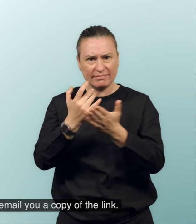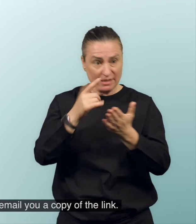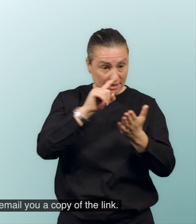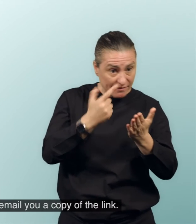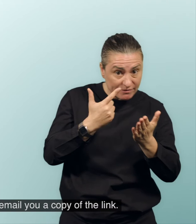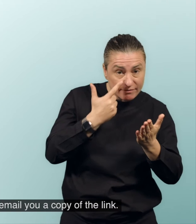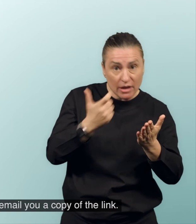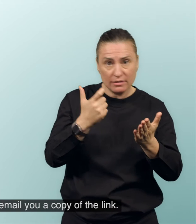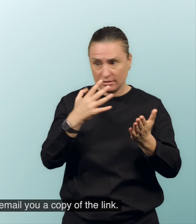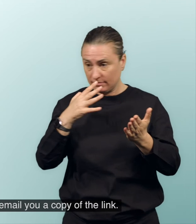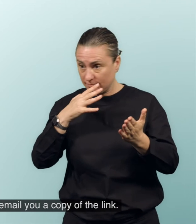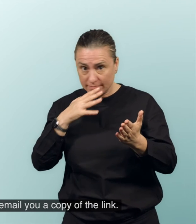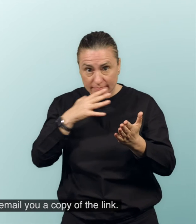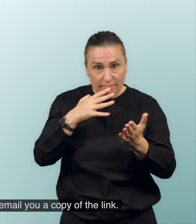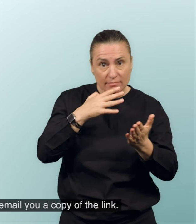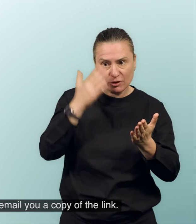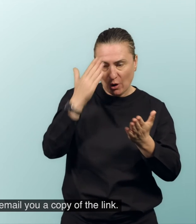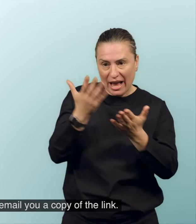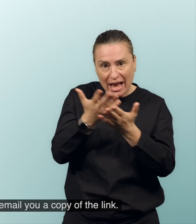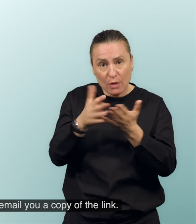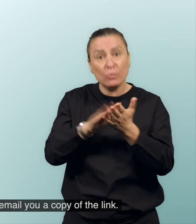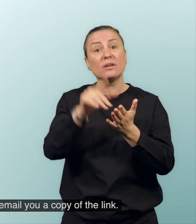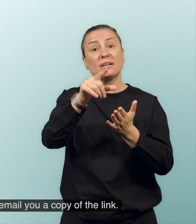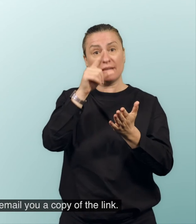The NRS Help Desk can also email you a copy of the link.